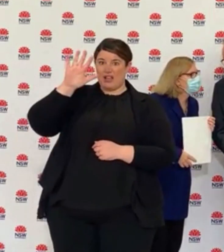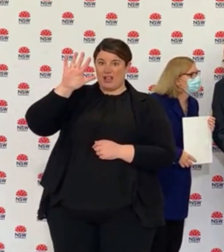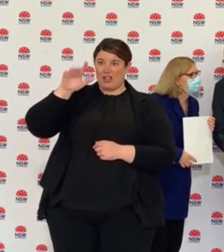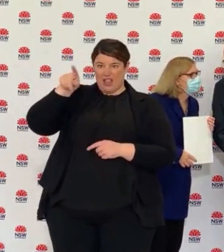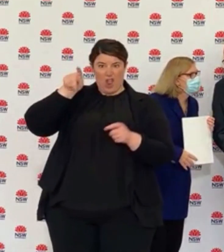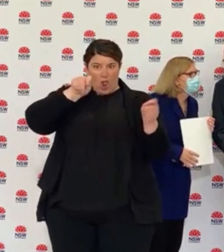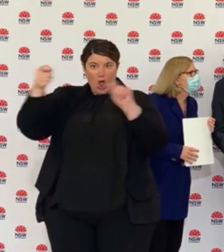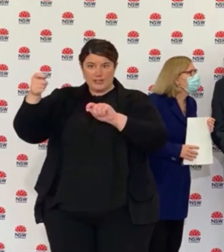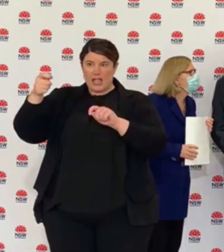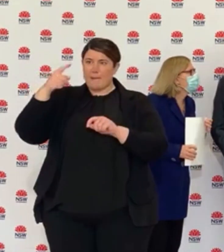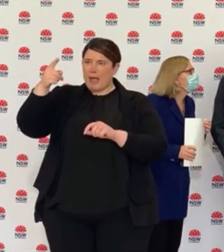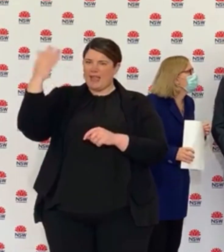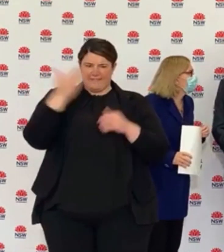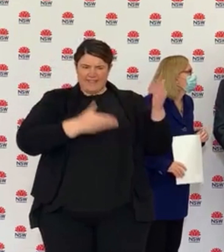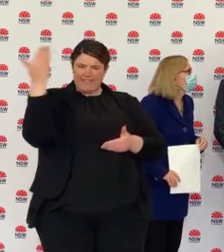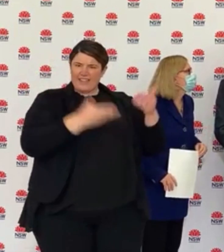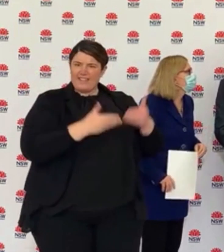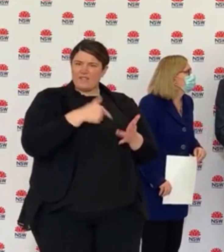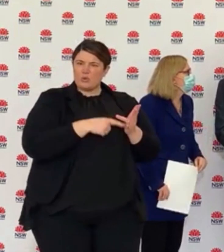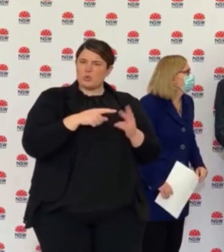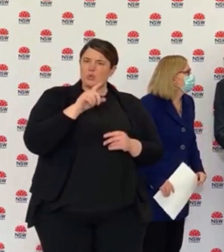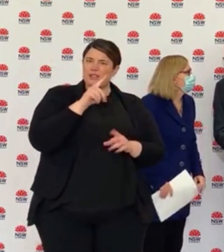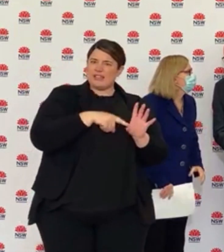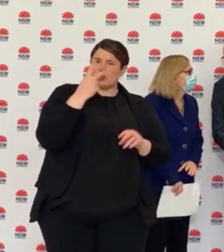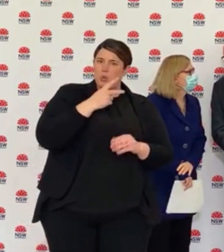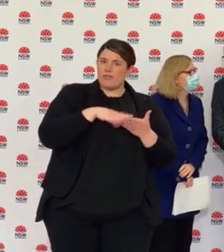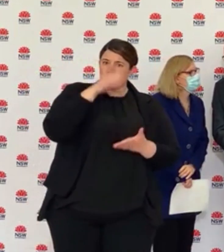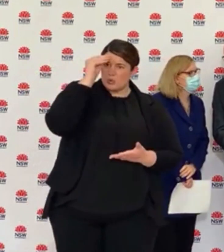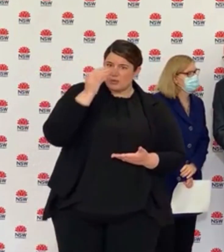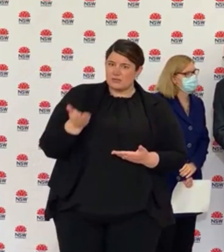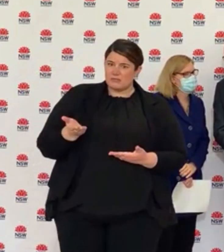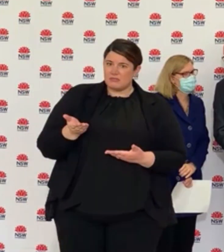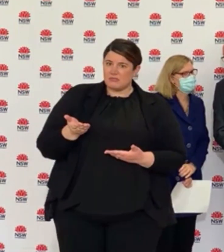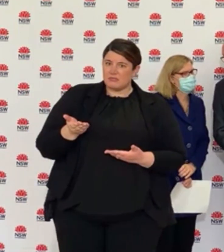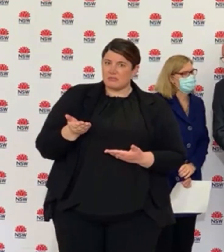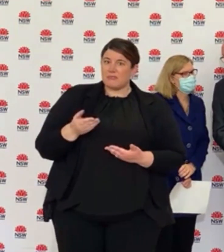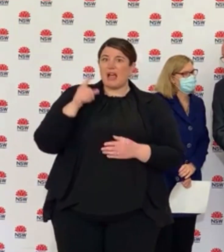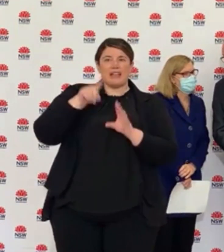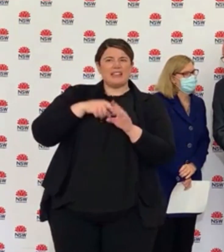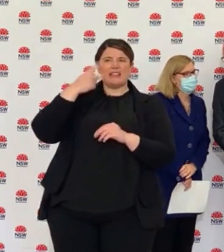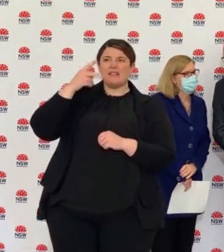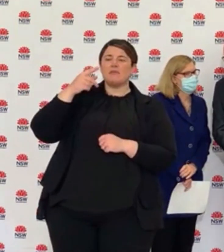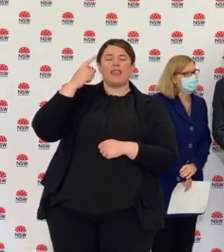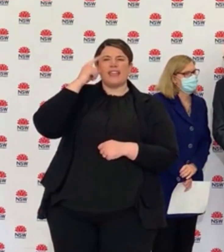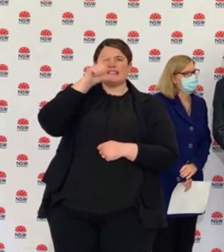in lockdown? Is it just a coincidence that many of the seats on the Central Coast happen to be labour seats?